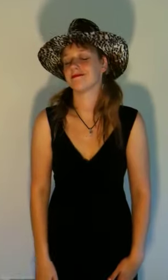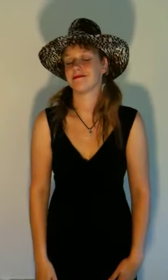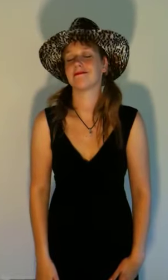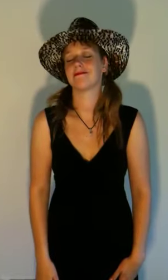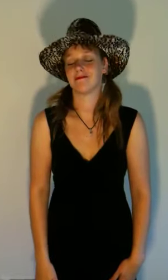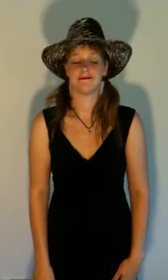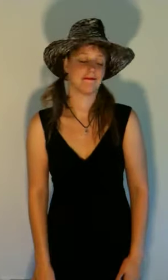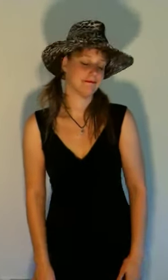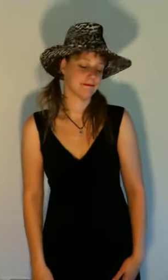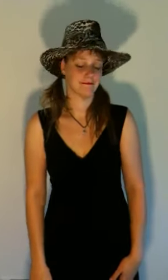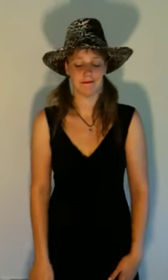You get to